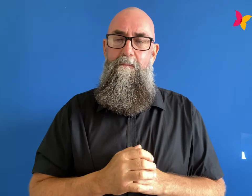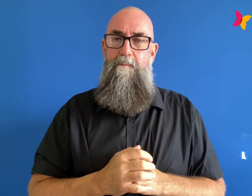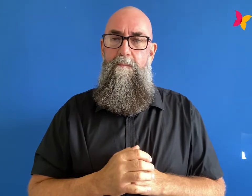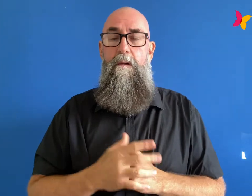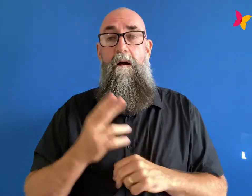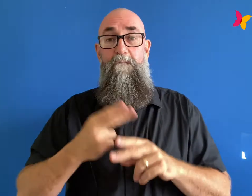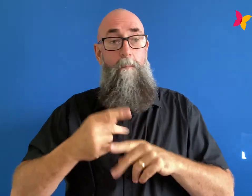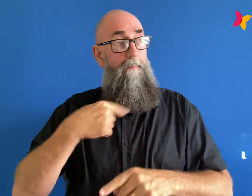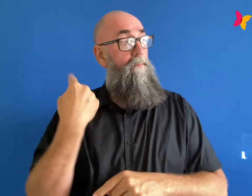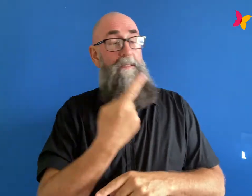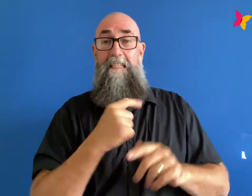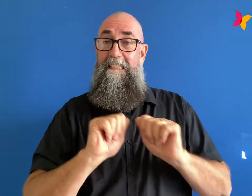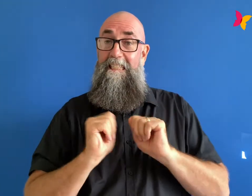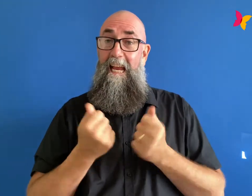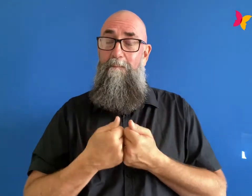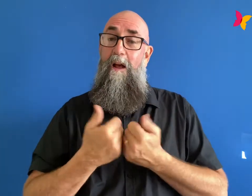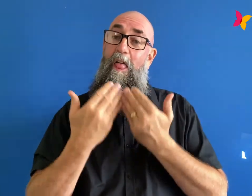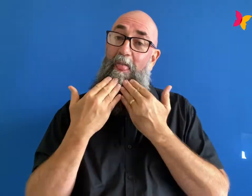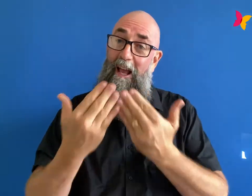us thank you for listening to not alone